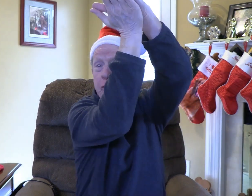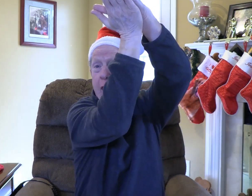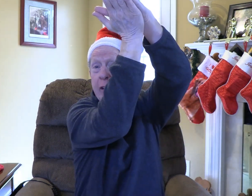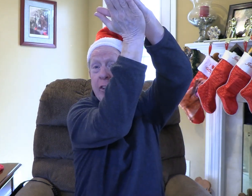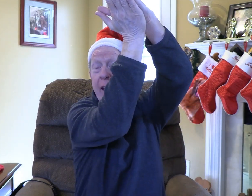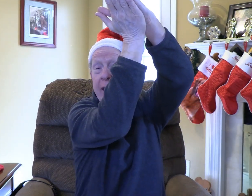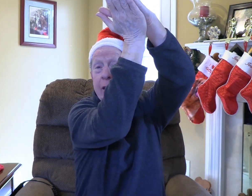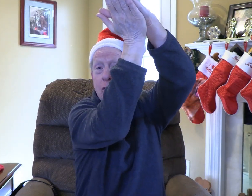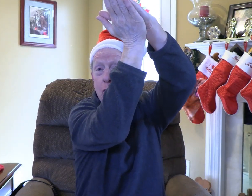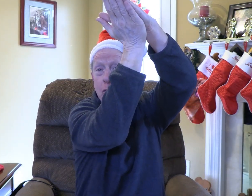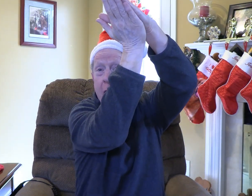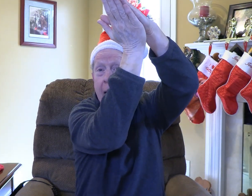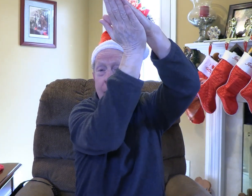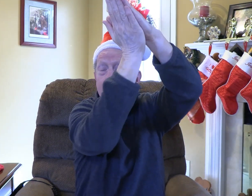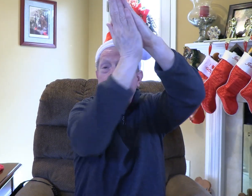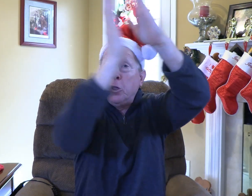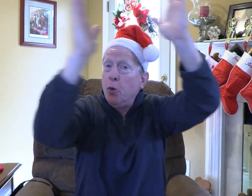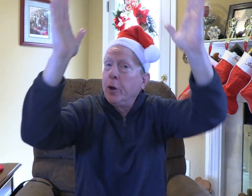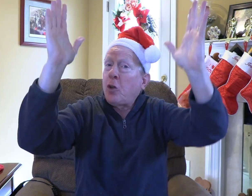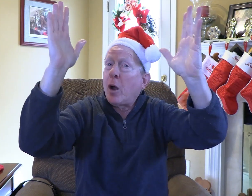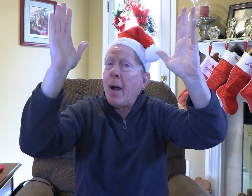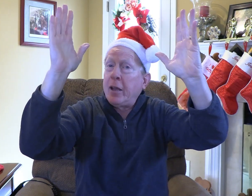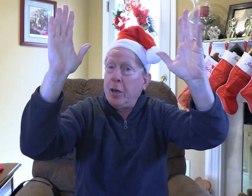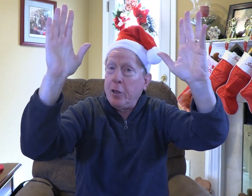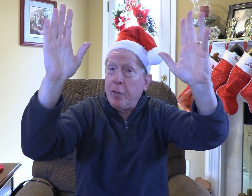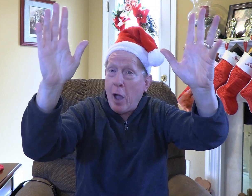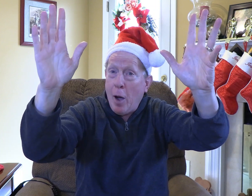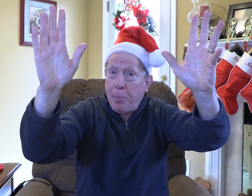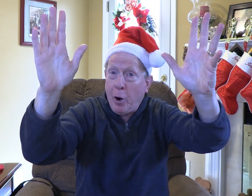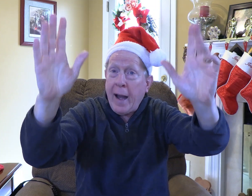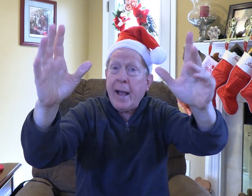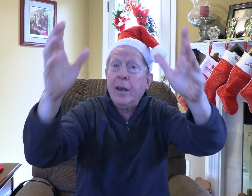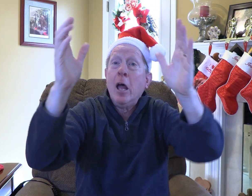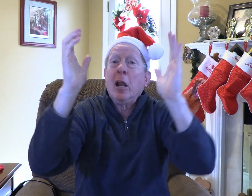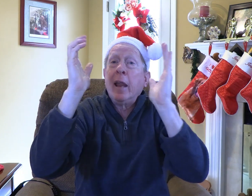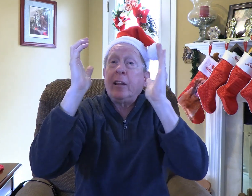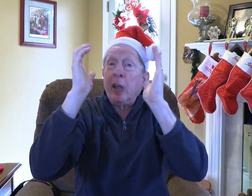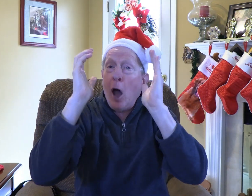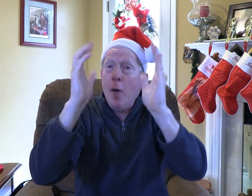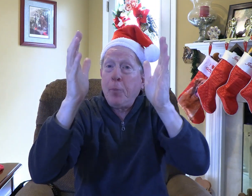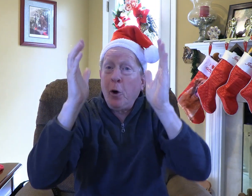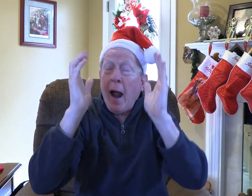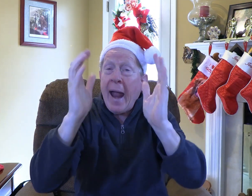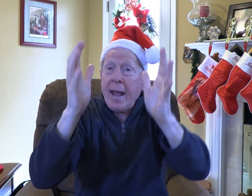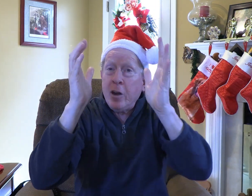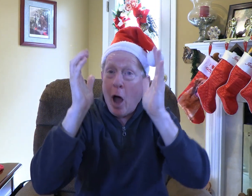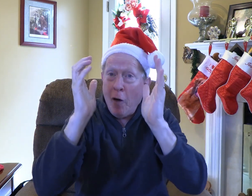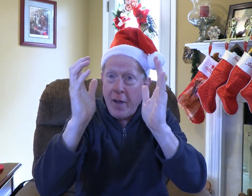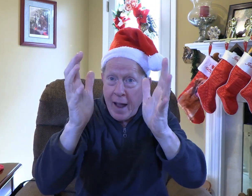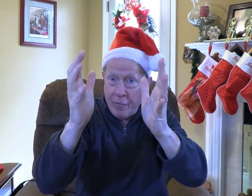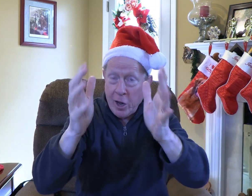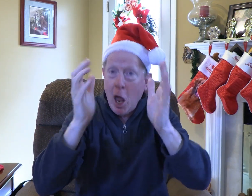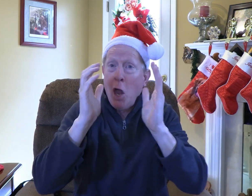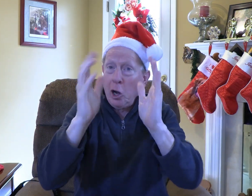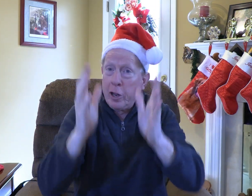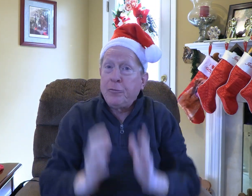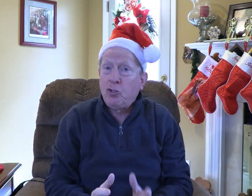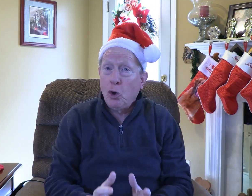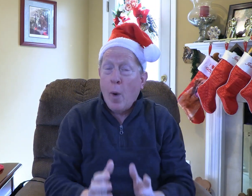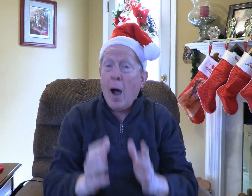us in due time. Now you want to talk about getting the upper hand. Let the upper hand of heaven lift you up